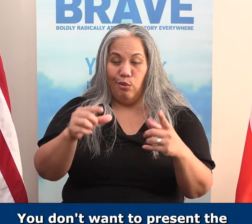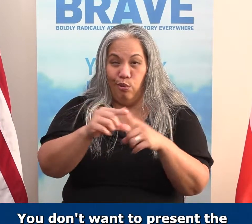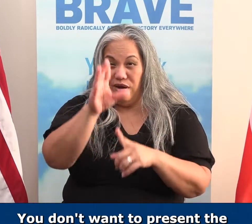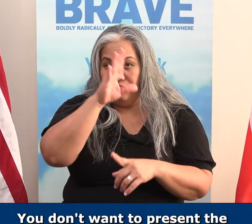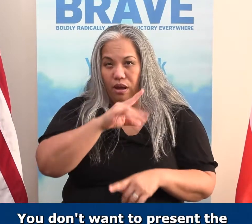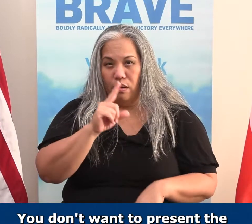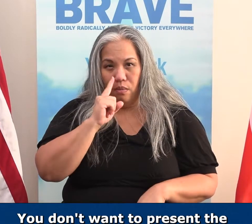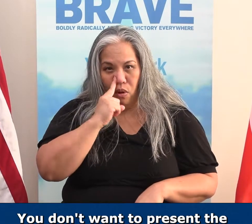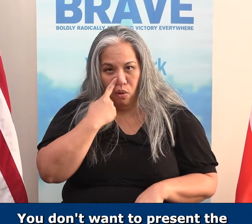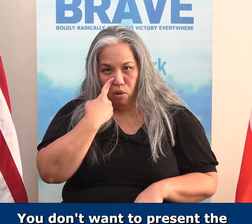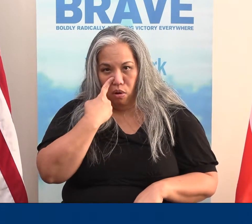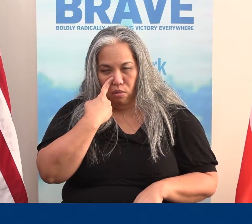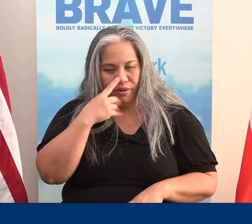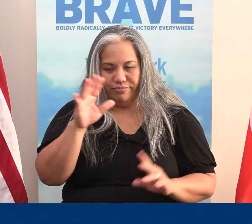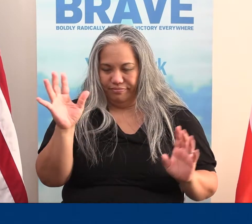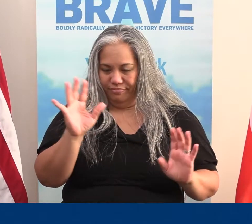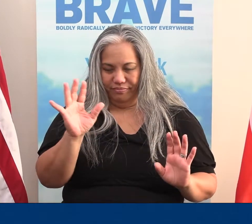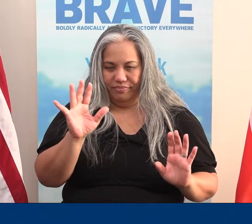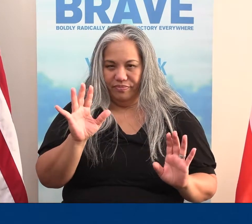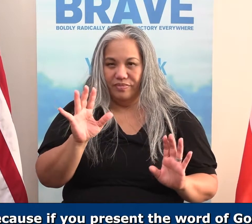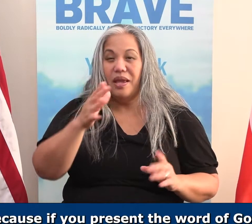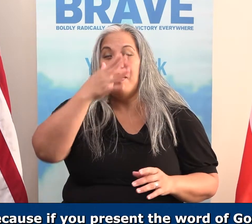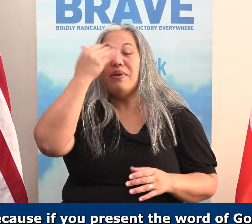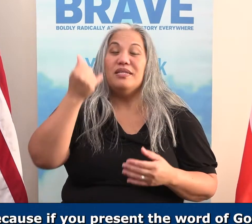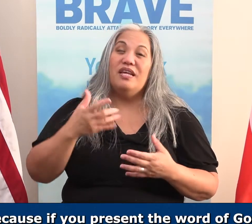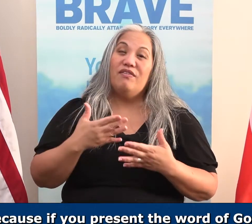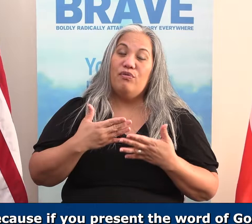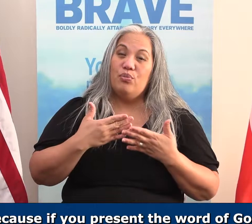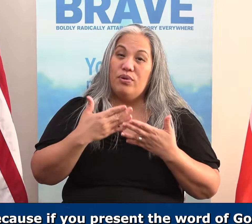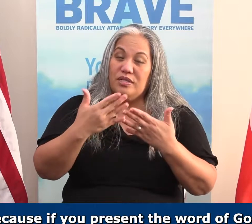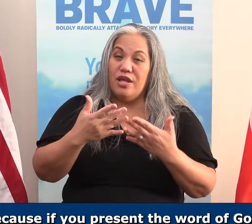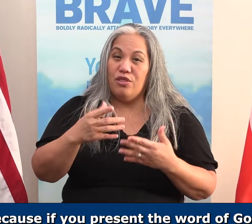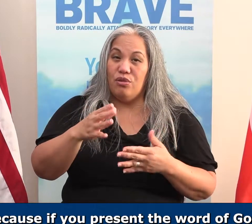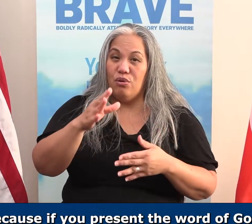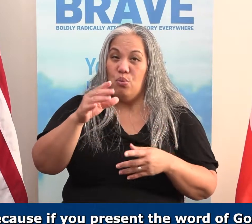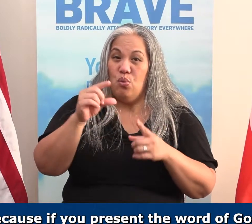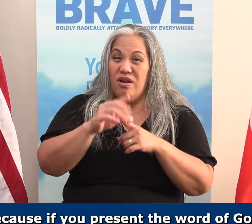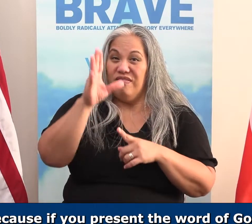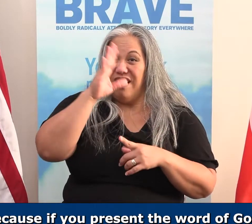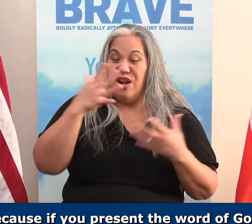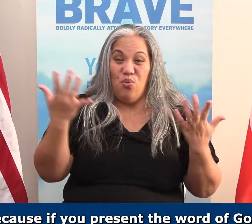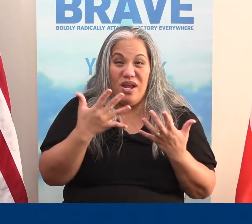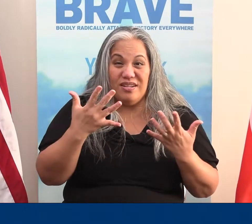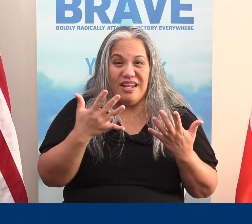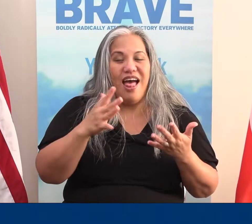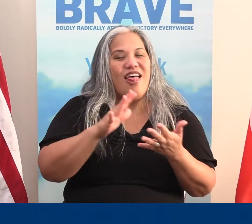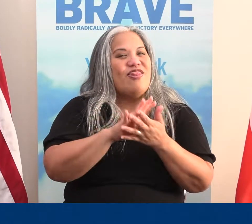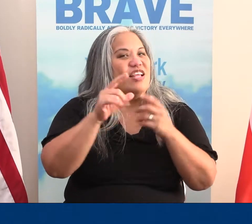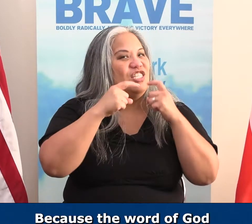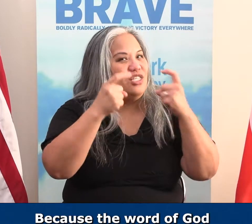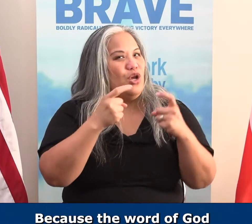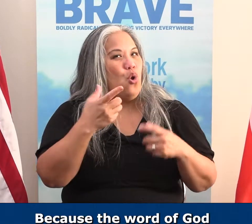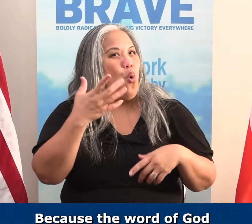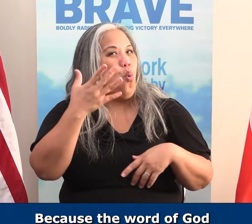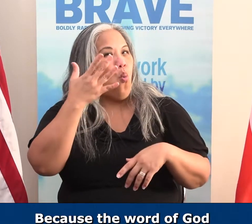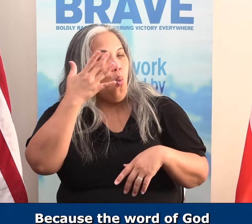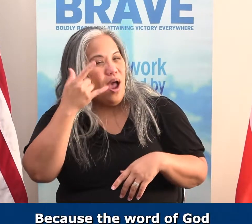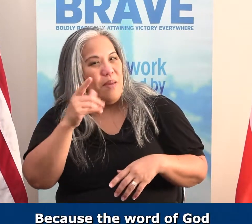in a boring way. Amen? Amen. Because, if you present the Word of God in a boring way, what is it? Sing! Because the Word of